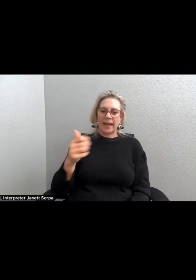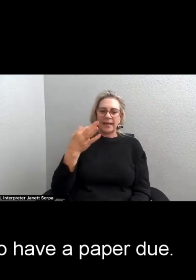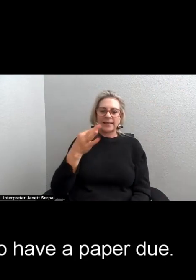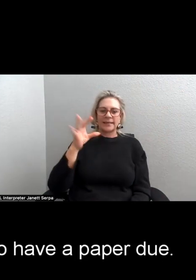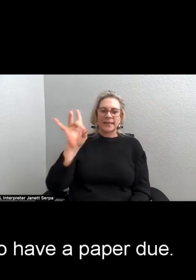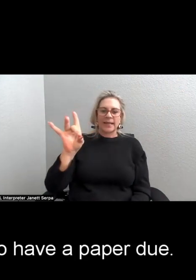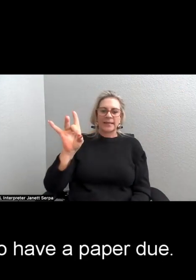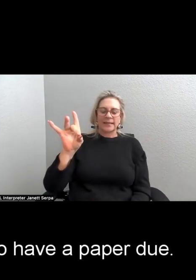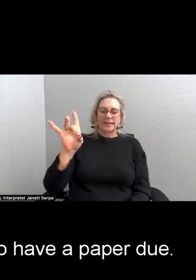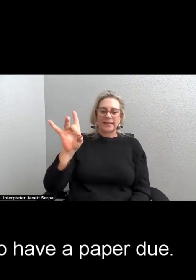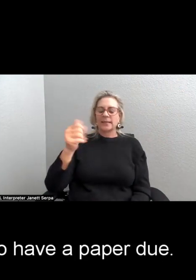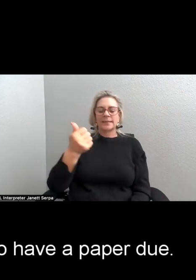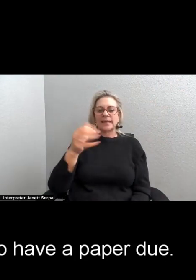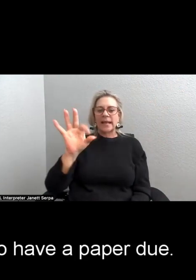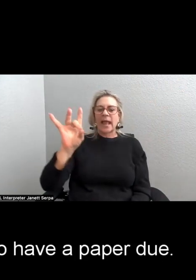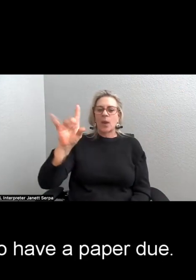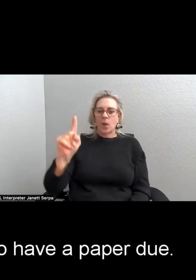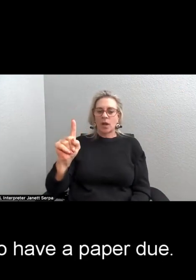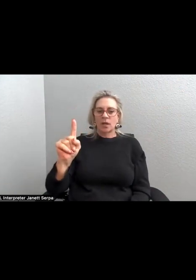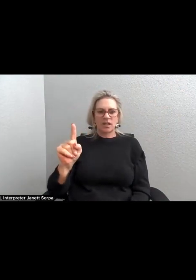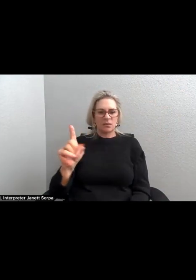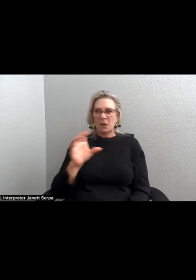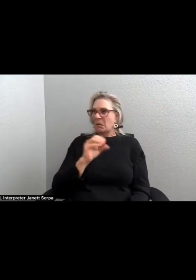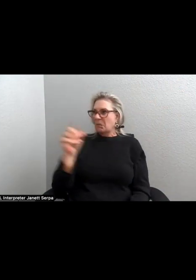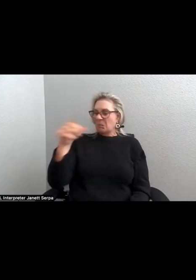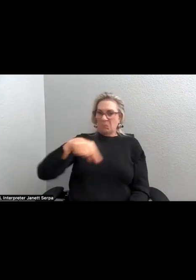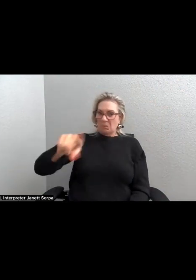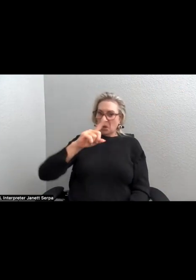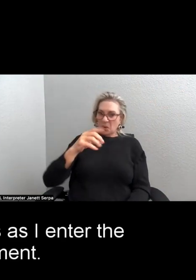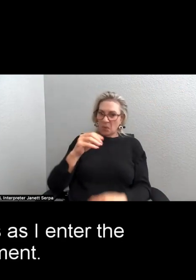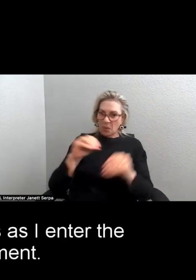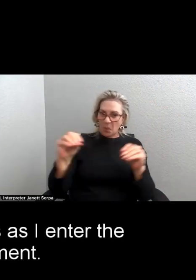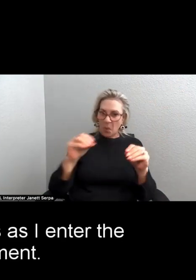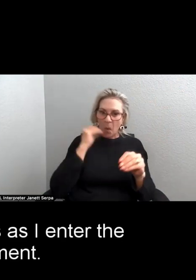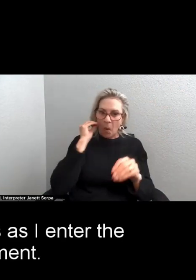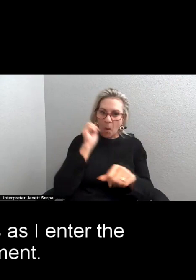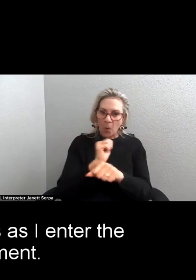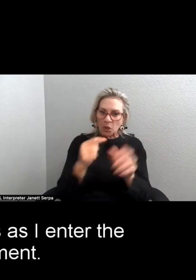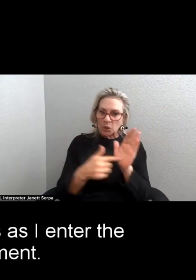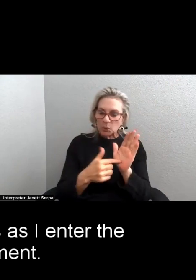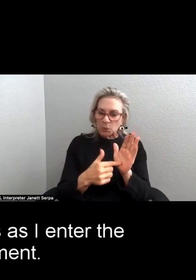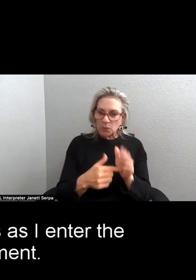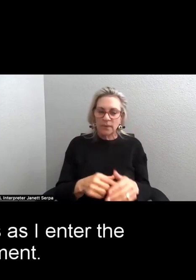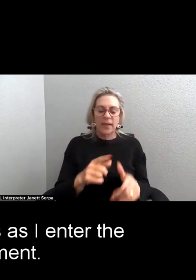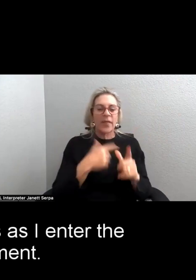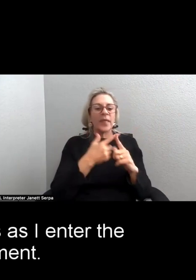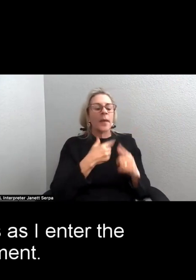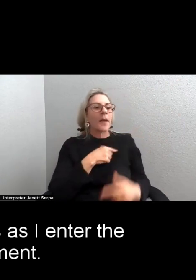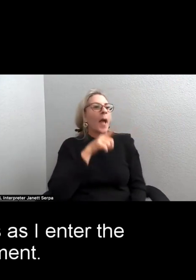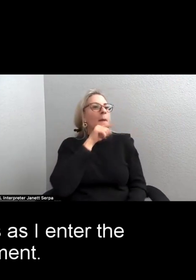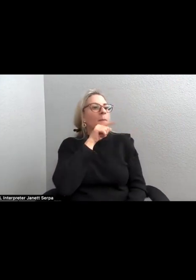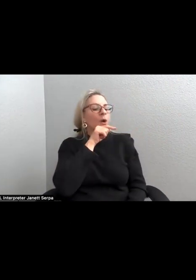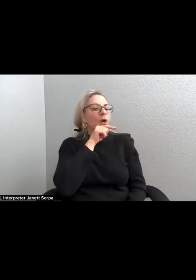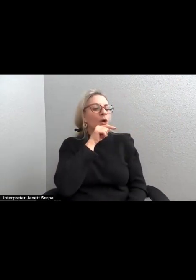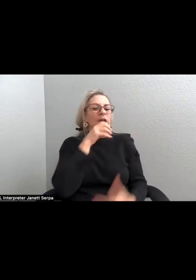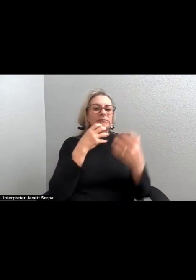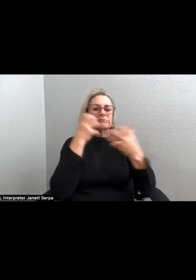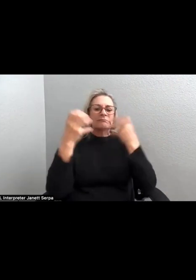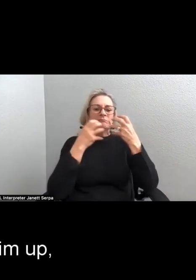No one else seems to have a paper due. My quail shrieks as I enter the apartment.